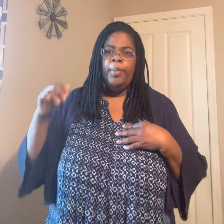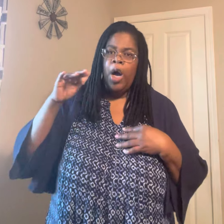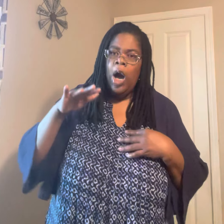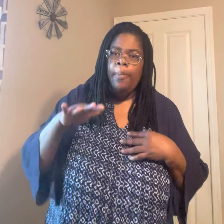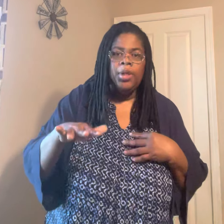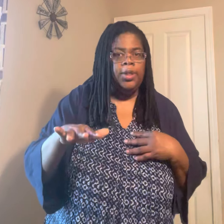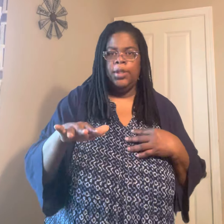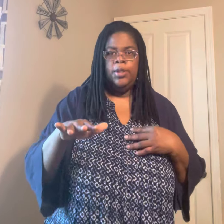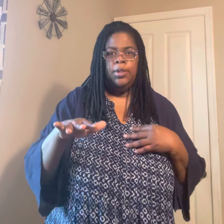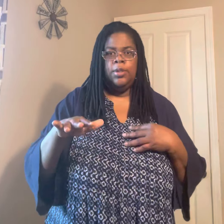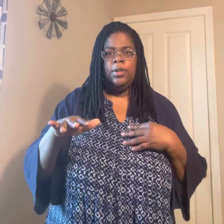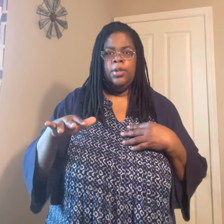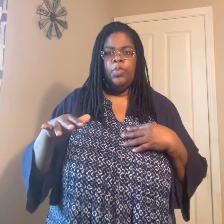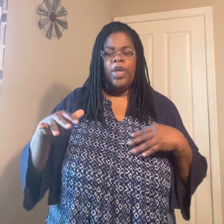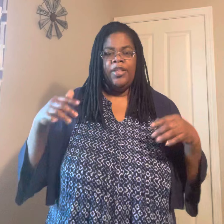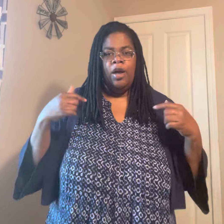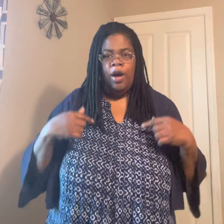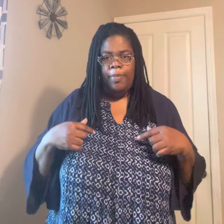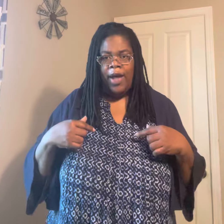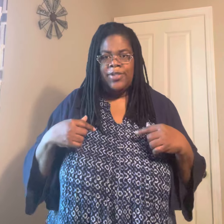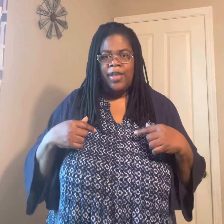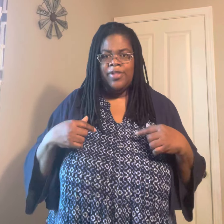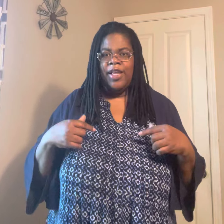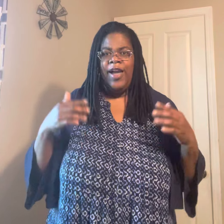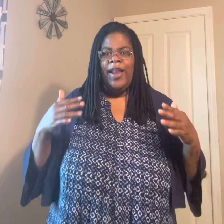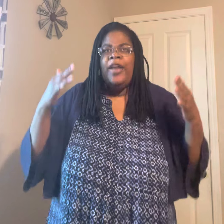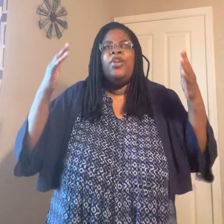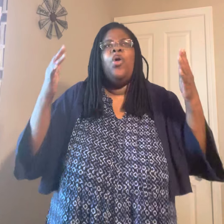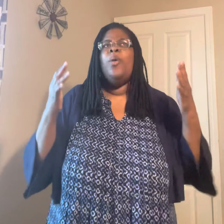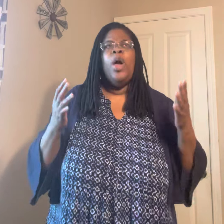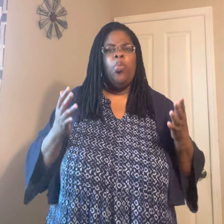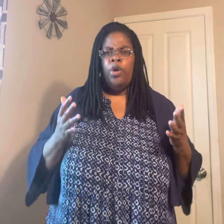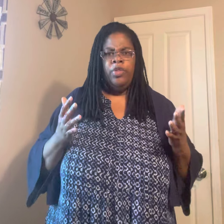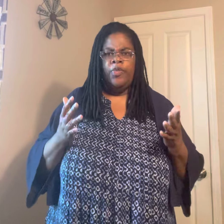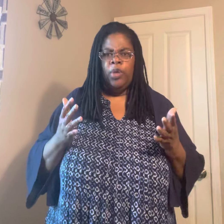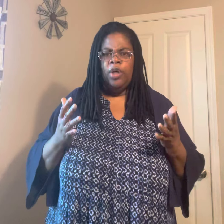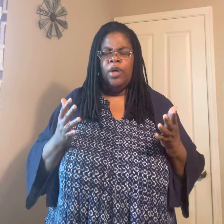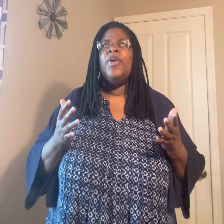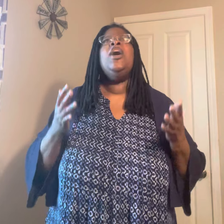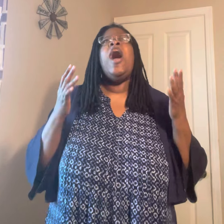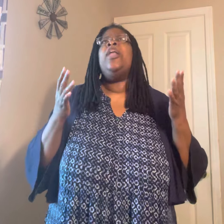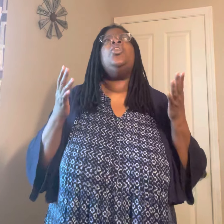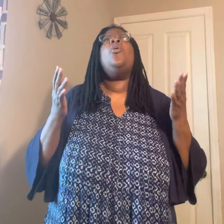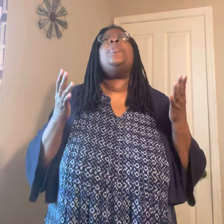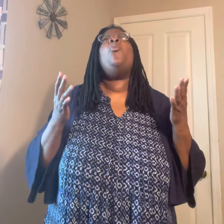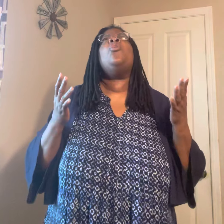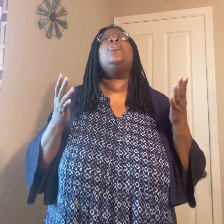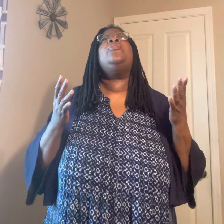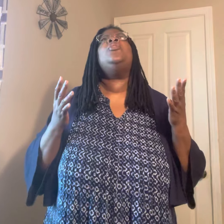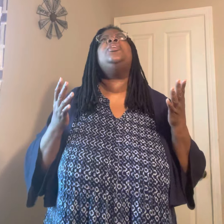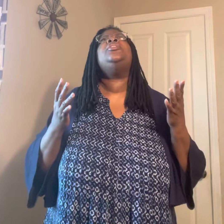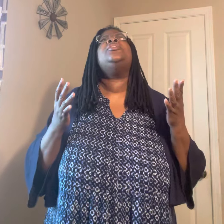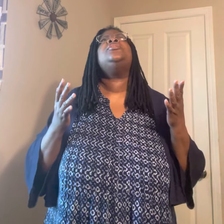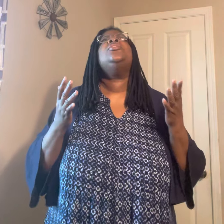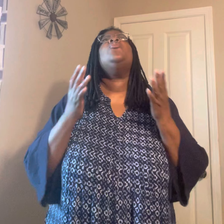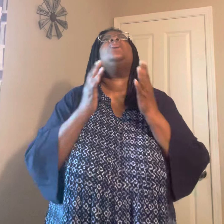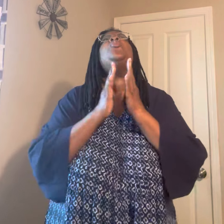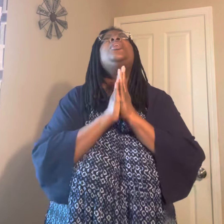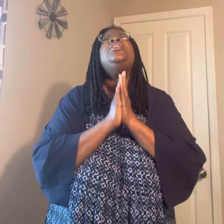humbly. We have to humble ourselves. Like, God, I know I'm not worthy of your love. I know I'm not worthy of your goodness. Well, please,